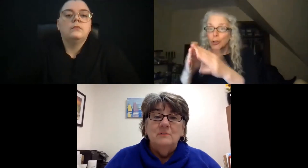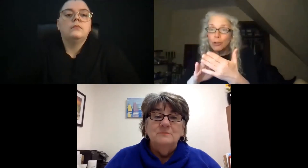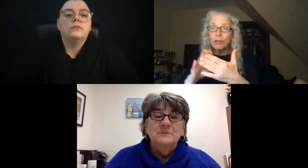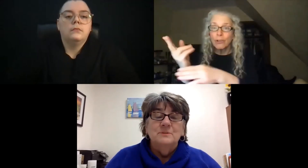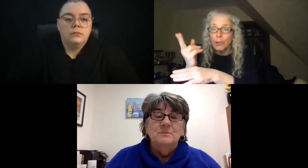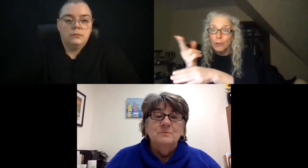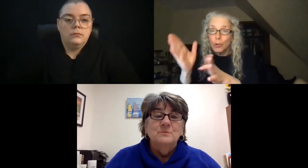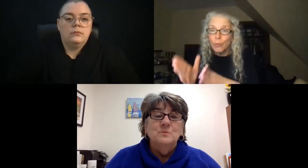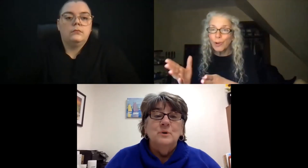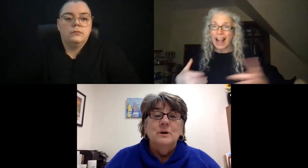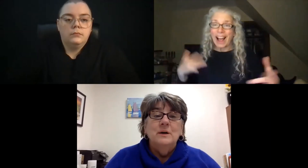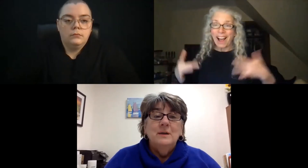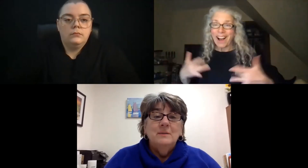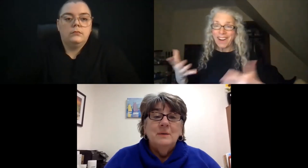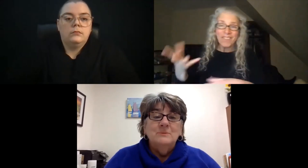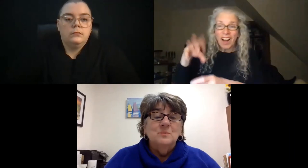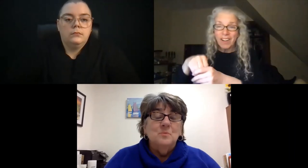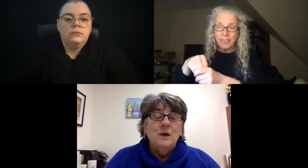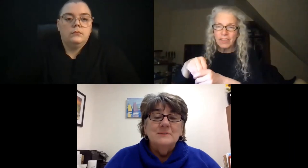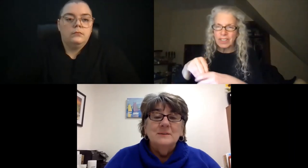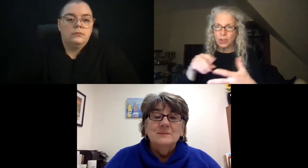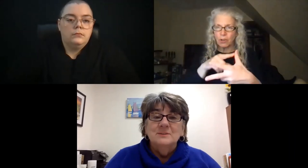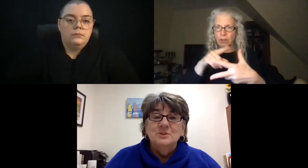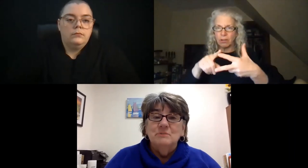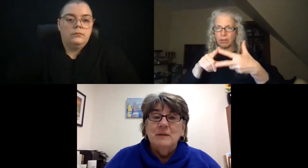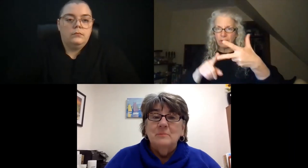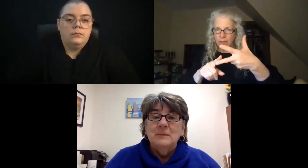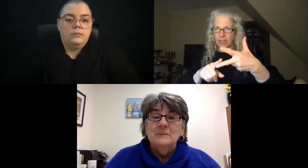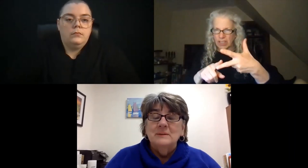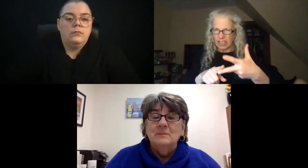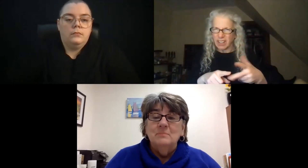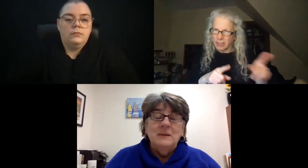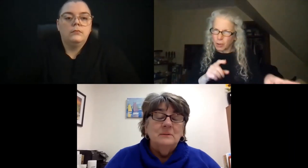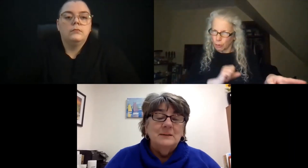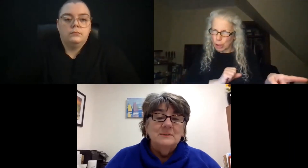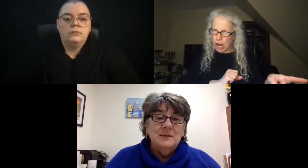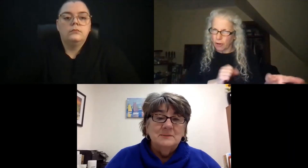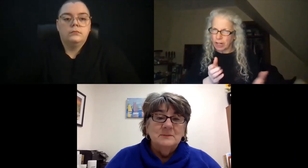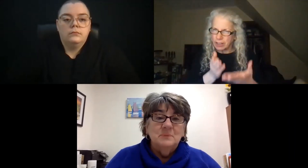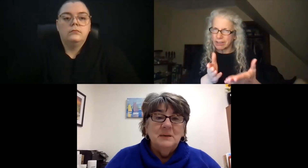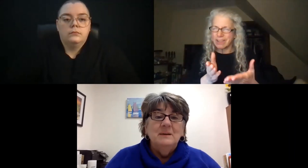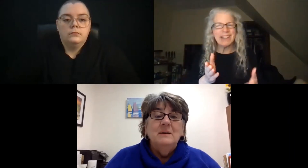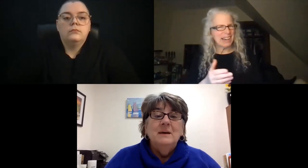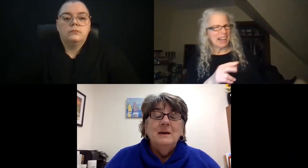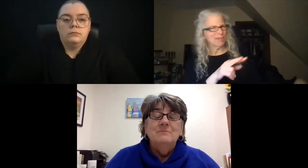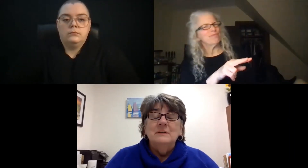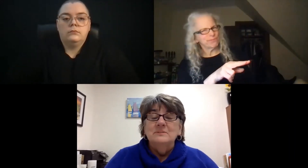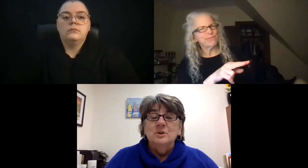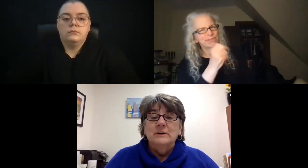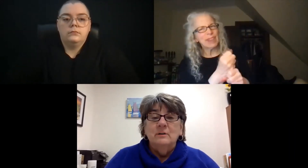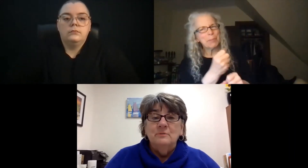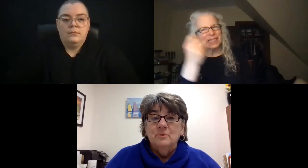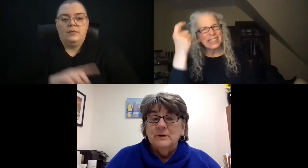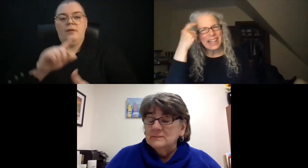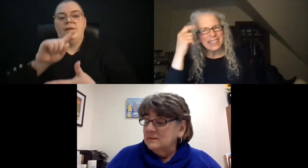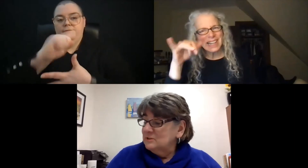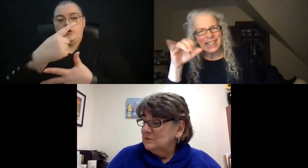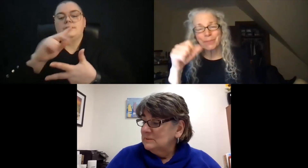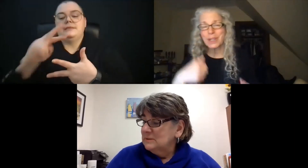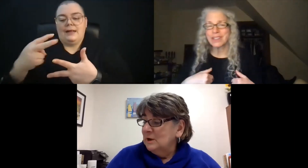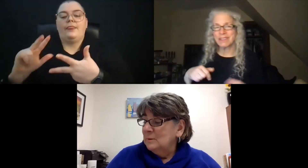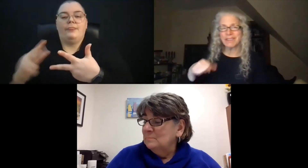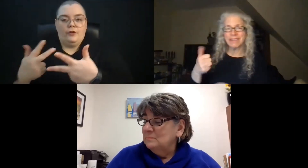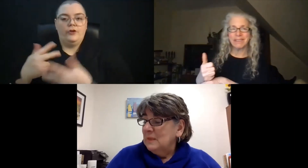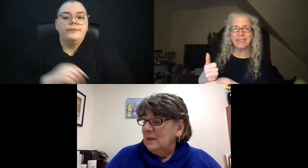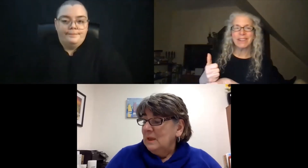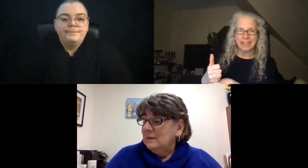involved. So those were, that was the process that she recommended it made a lot of sense to me, having started other organizations.